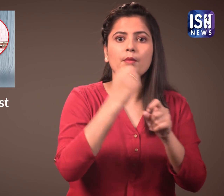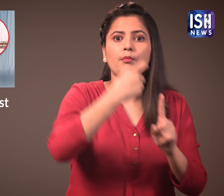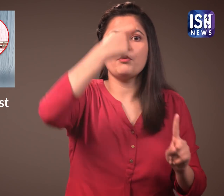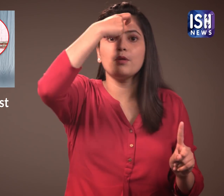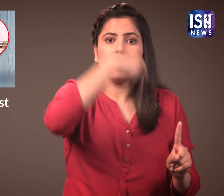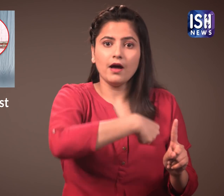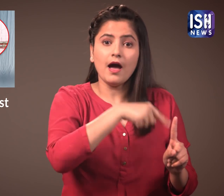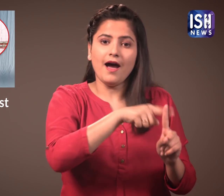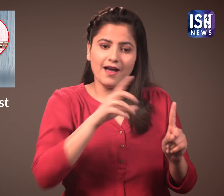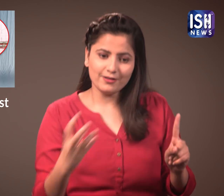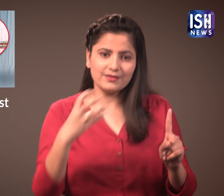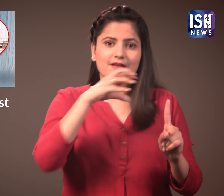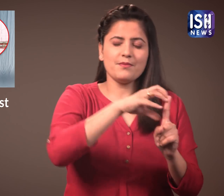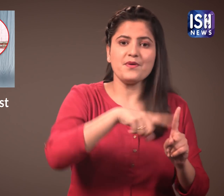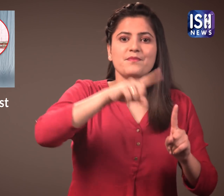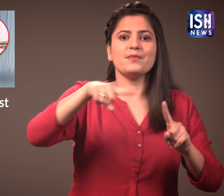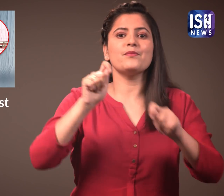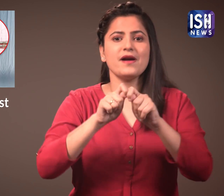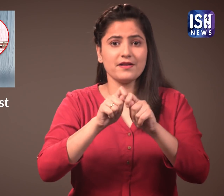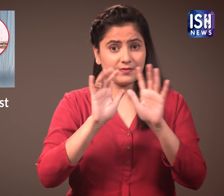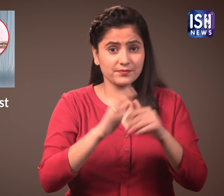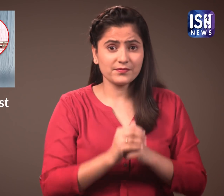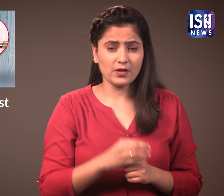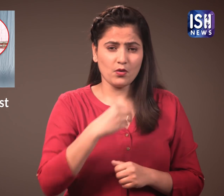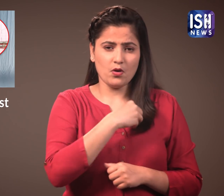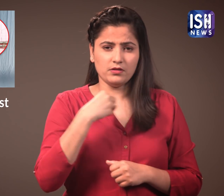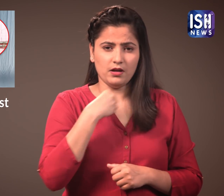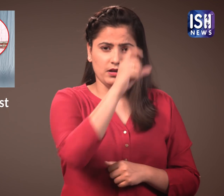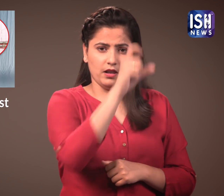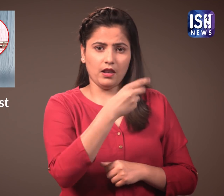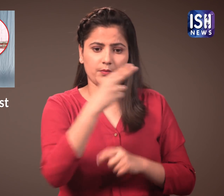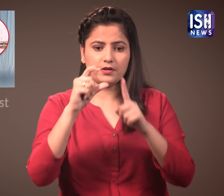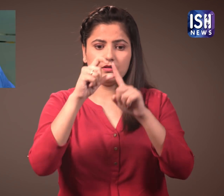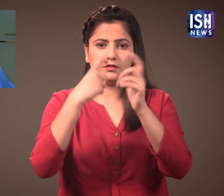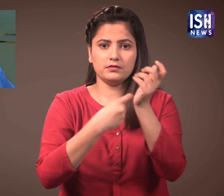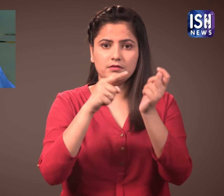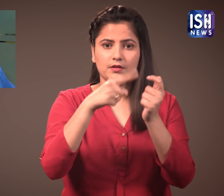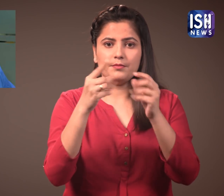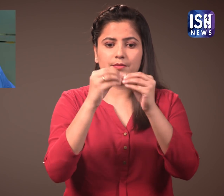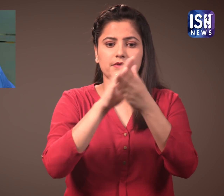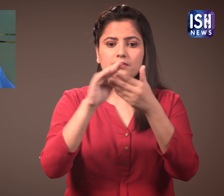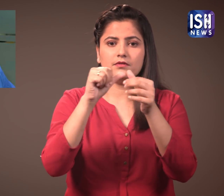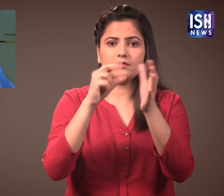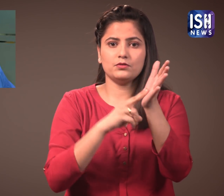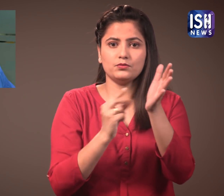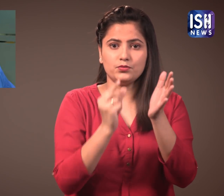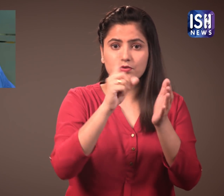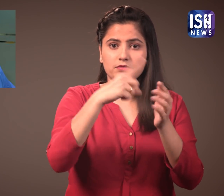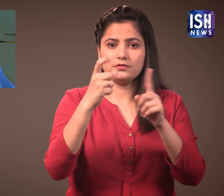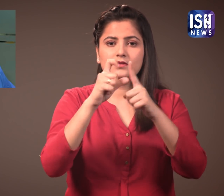Khurshi had a similar problem which is why a pacemaker was implanted in her. Dr. Bhanudev Sharma,